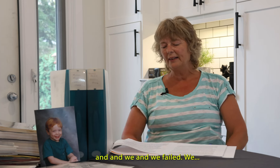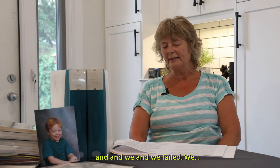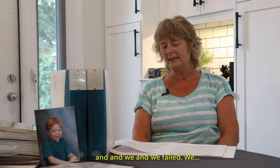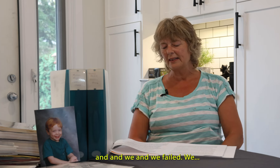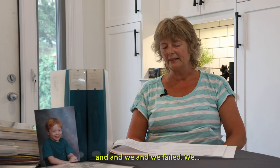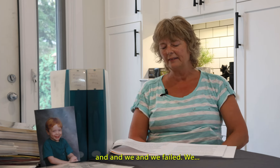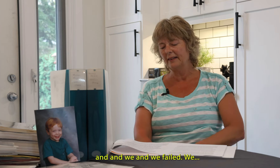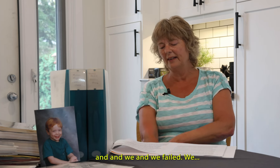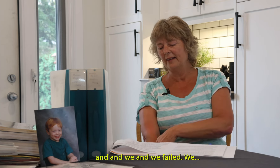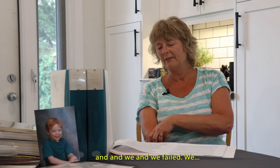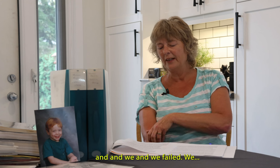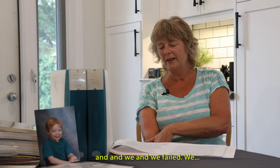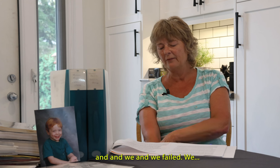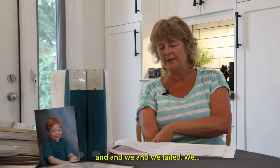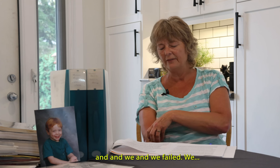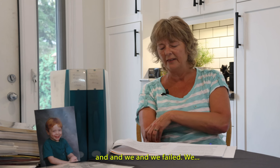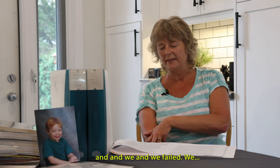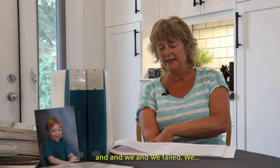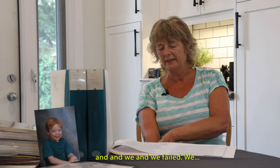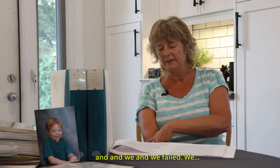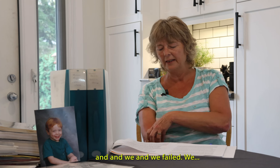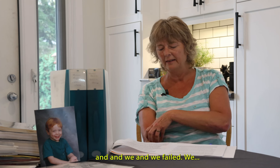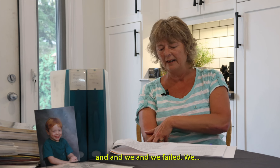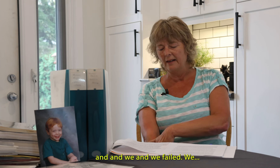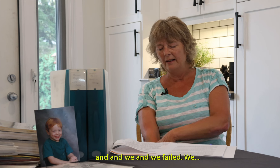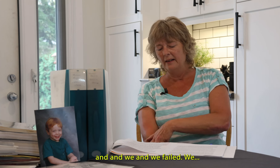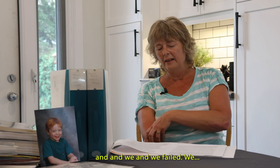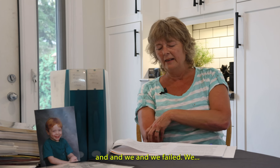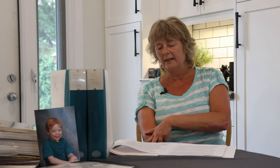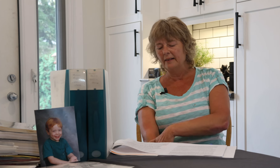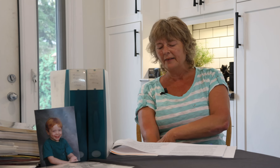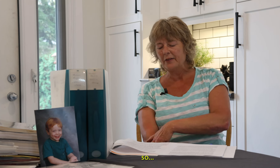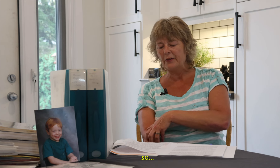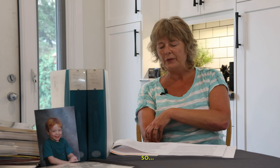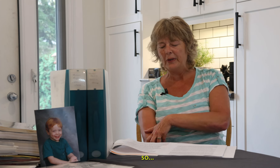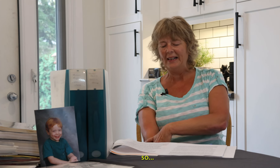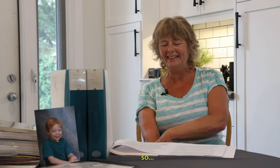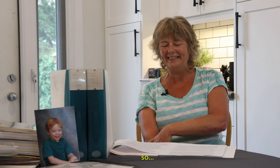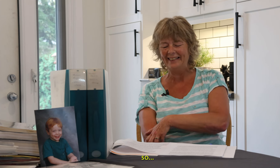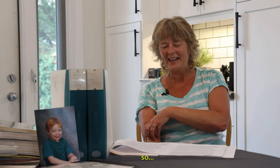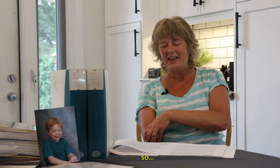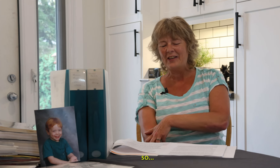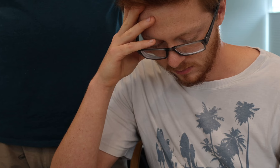and, um, and, and we, and we failed. We, so...